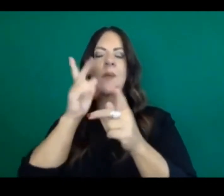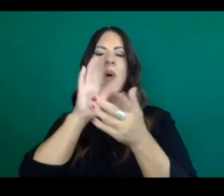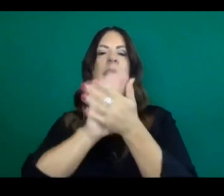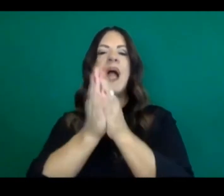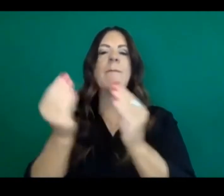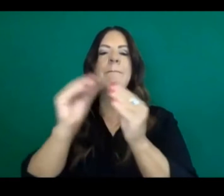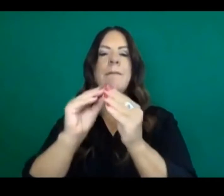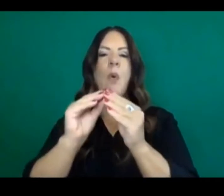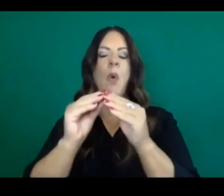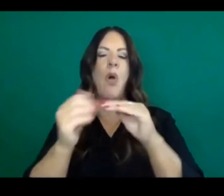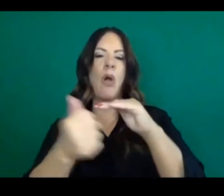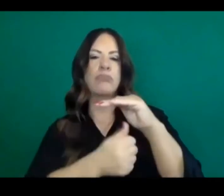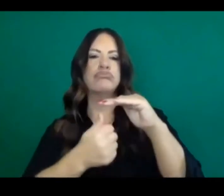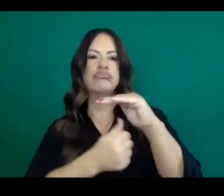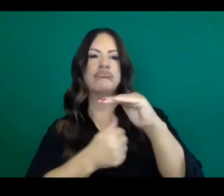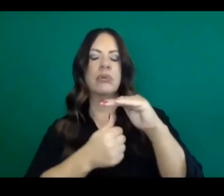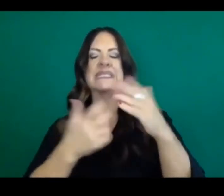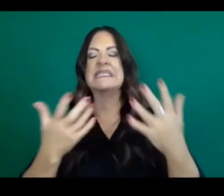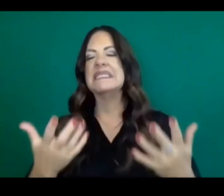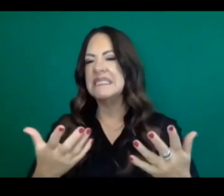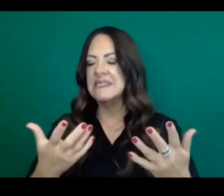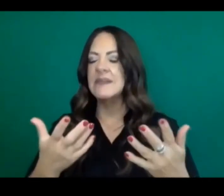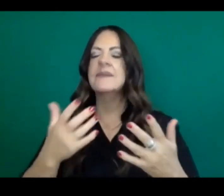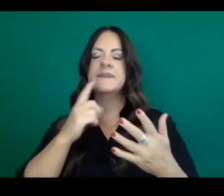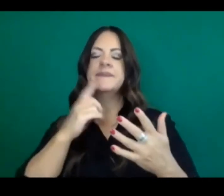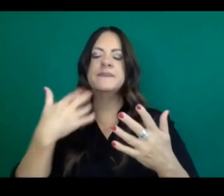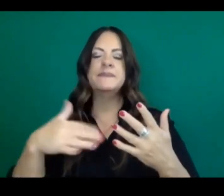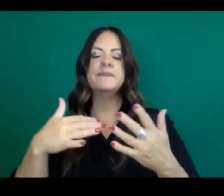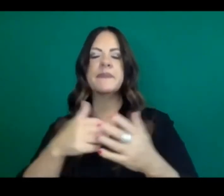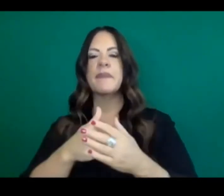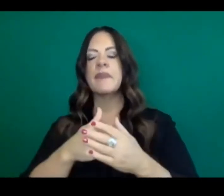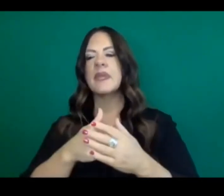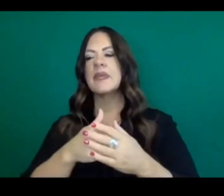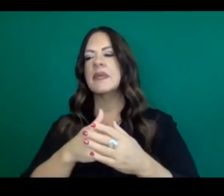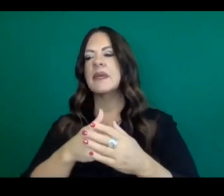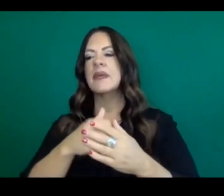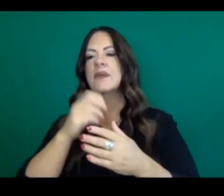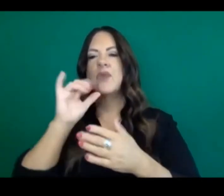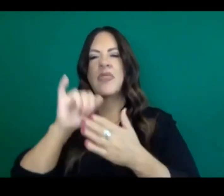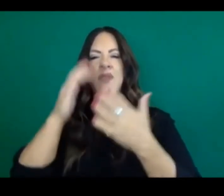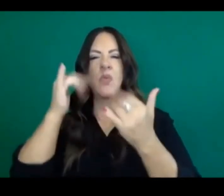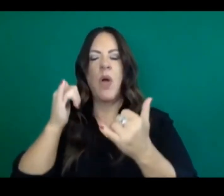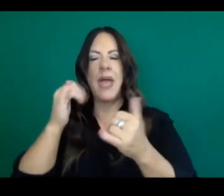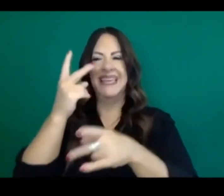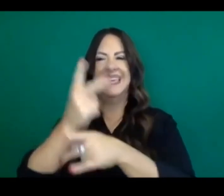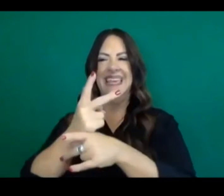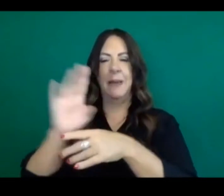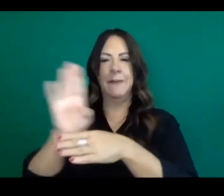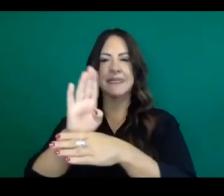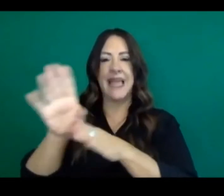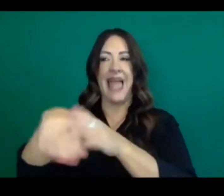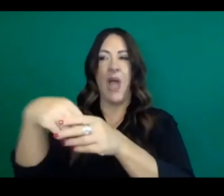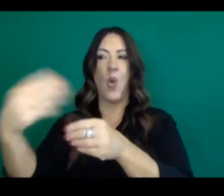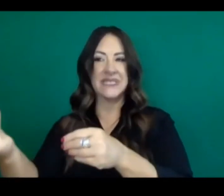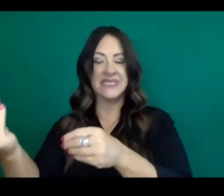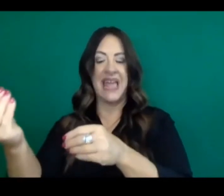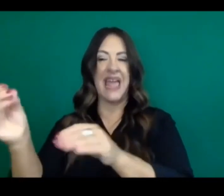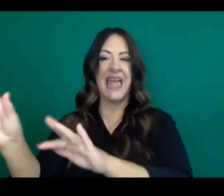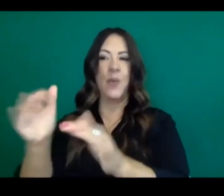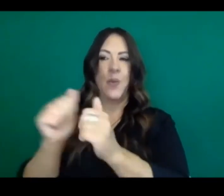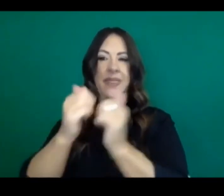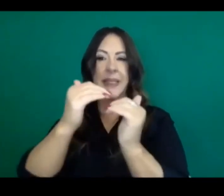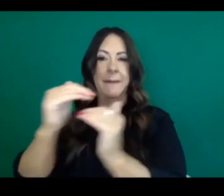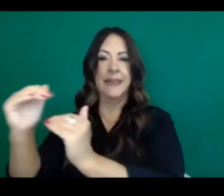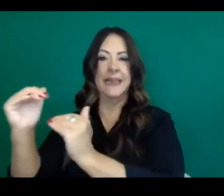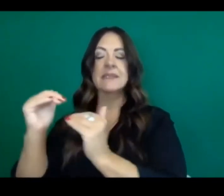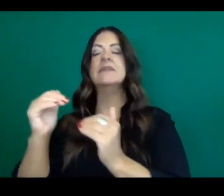things outdoors, keeping things small, all of those very important messages that we've been sharing, applying those to